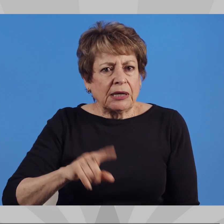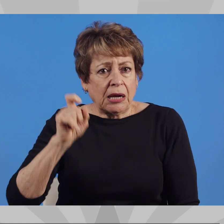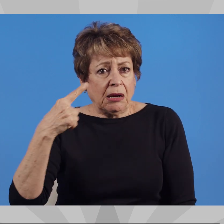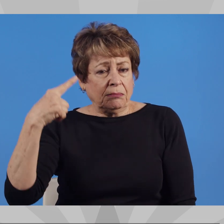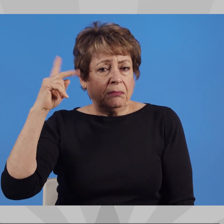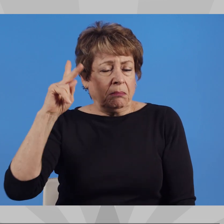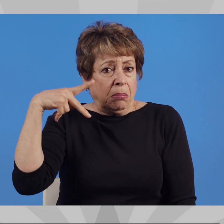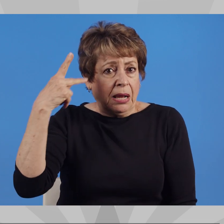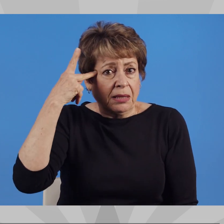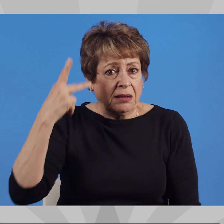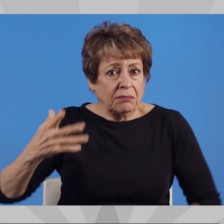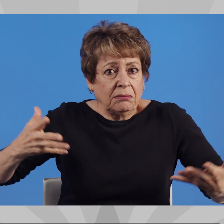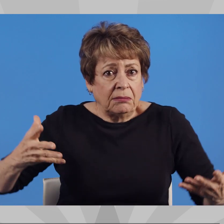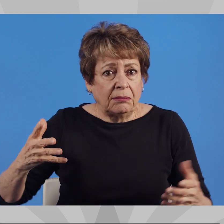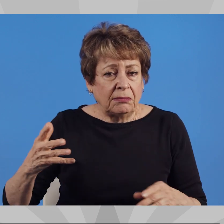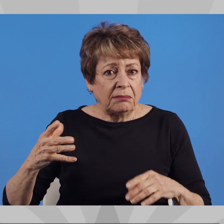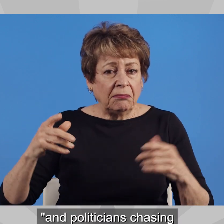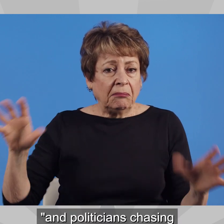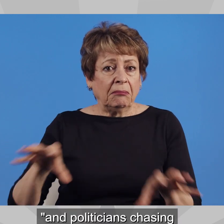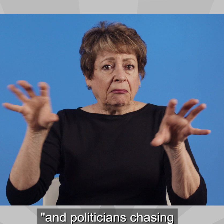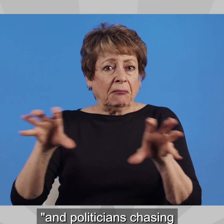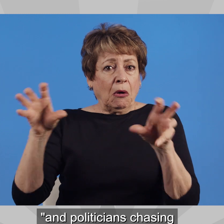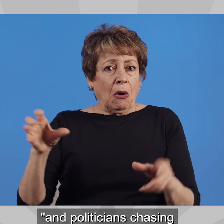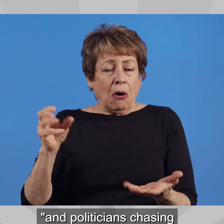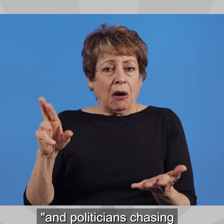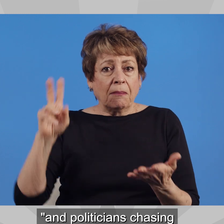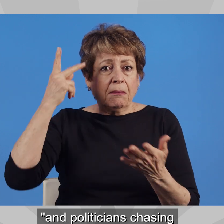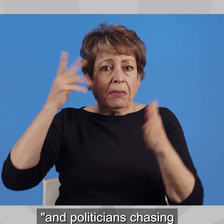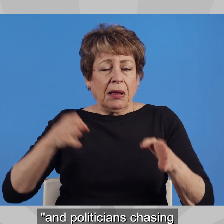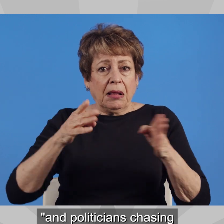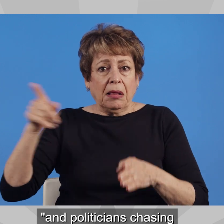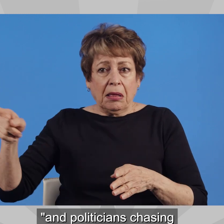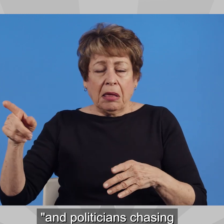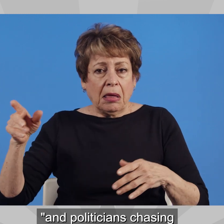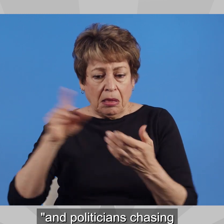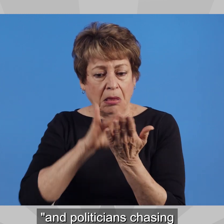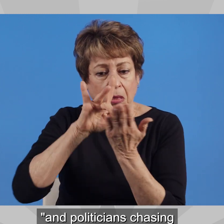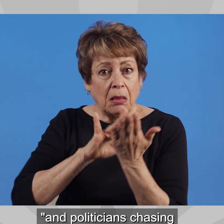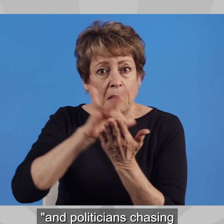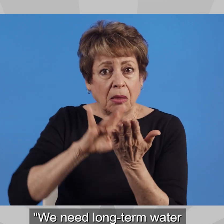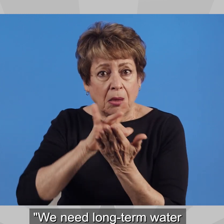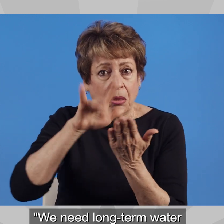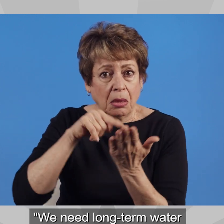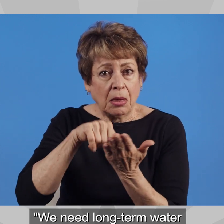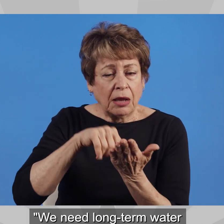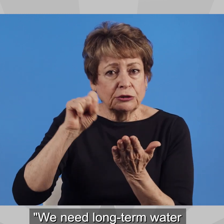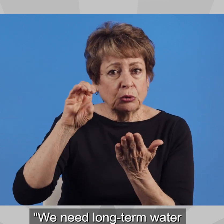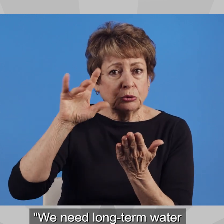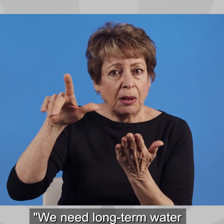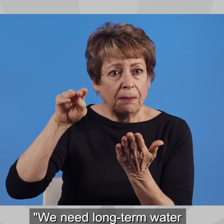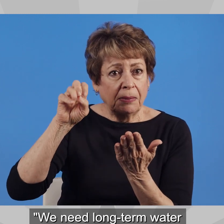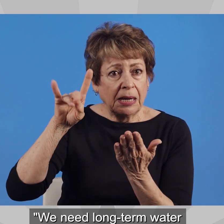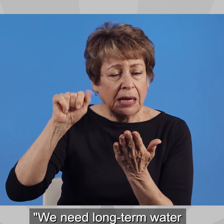We don't need political grandstanding and politicians chasing social media clicks. We need